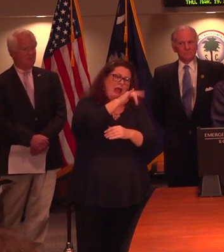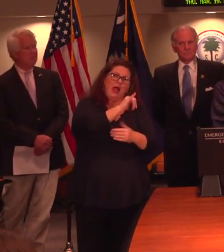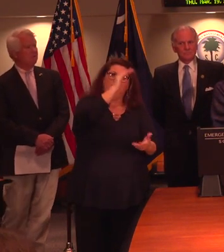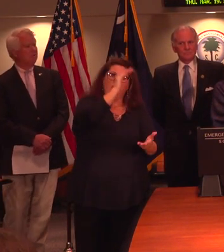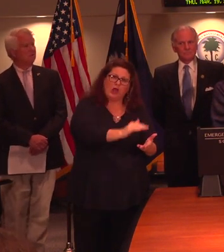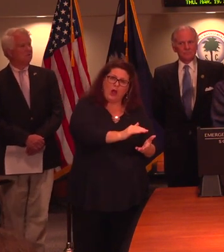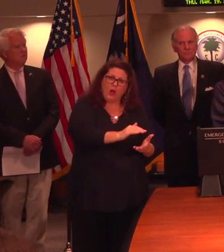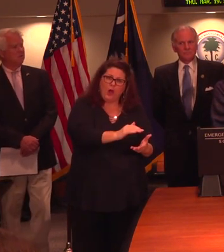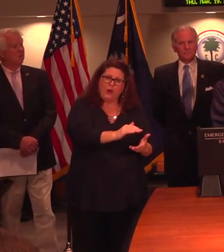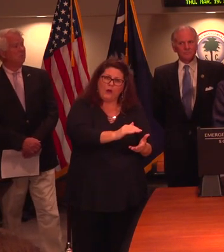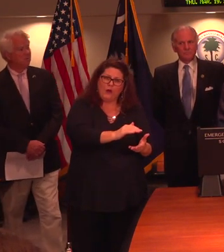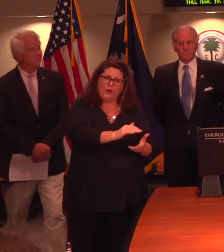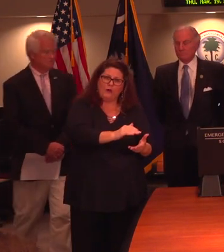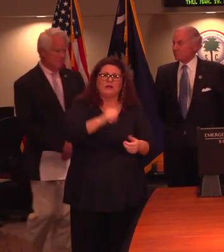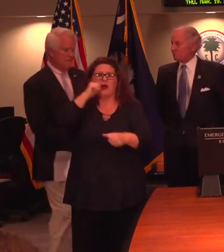had a few days ago.